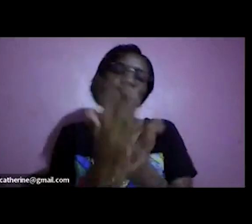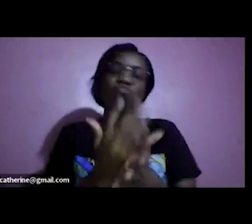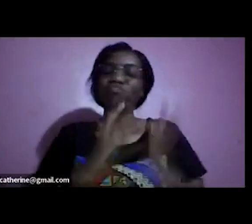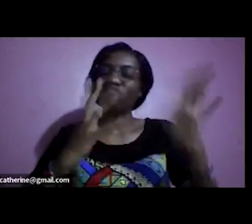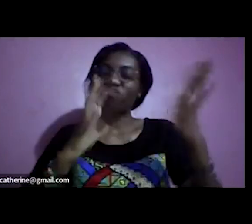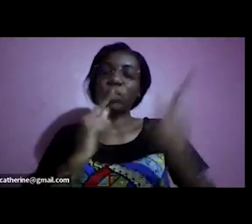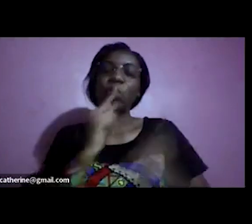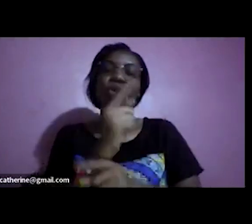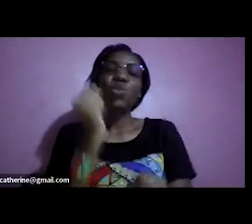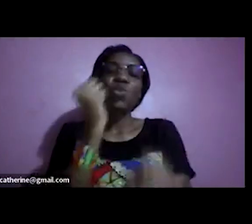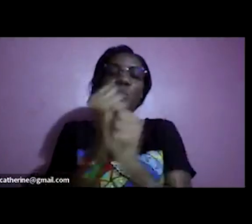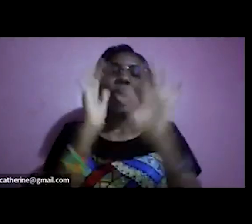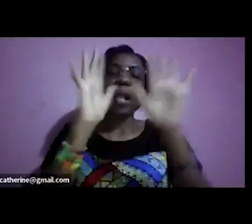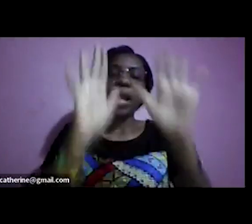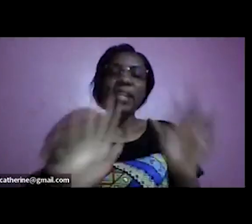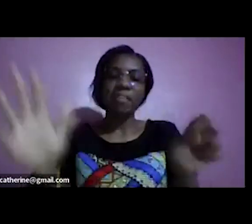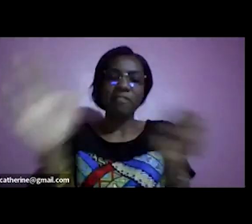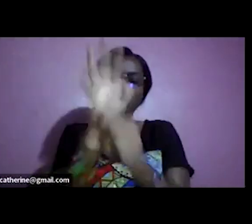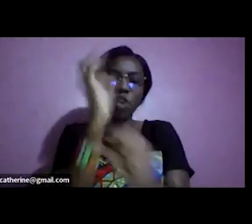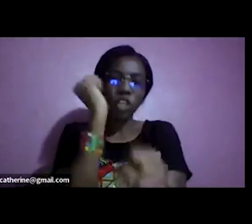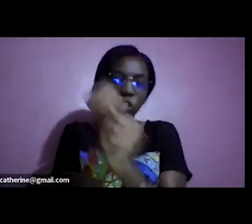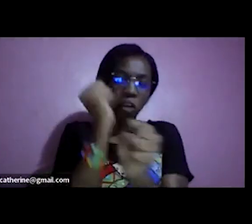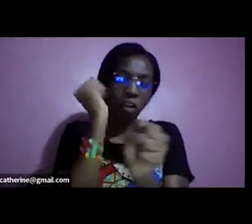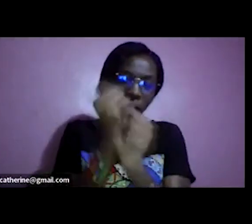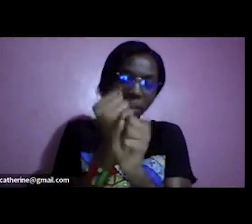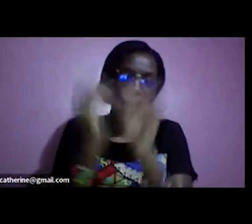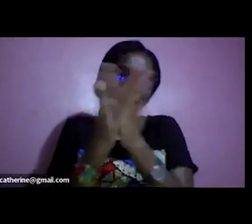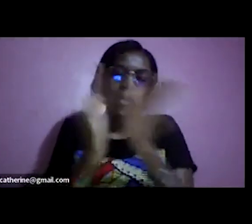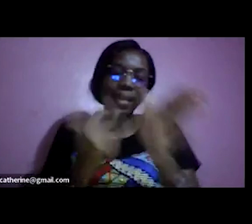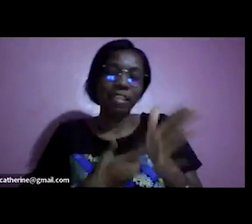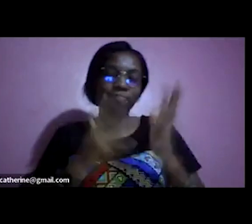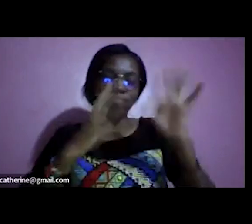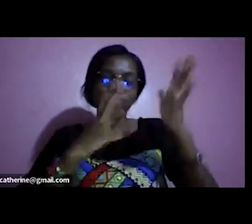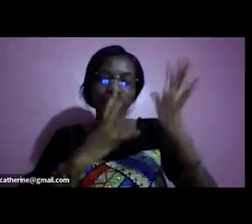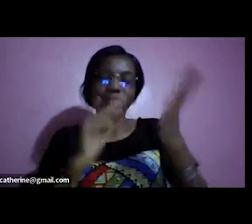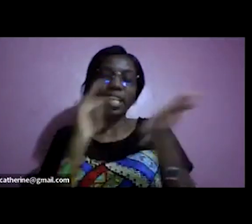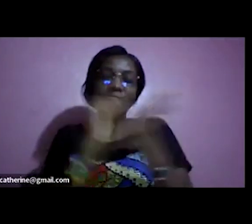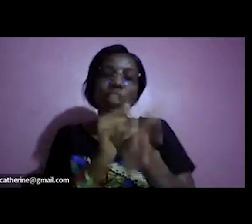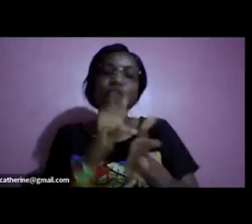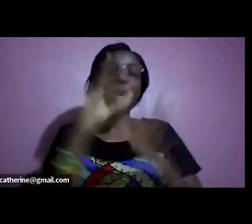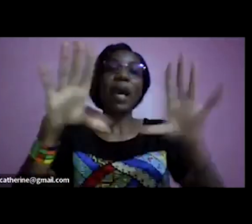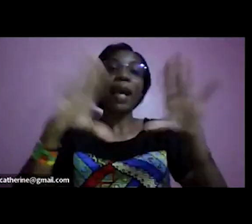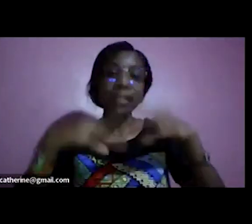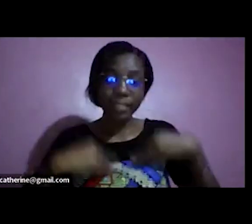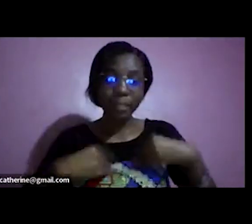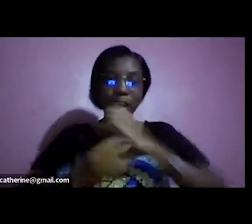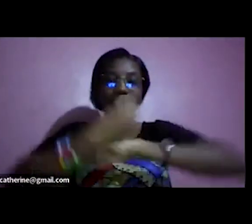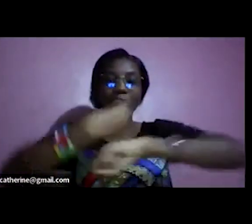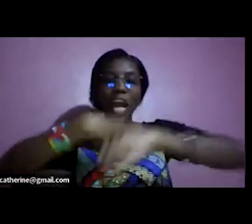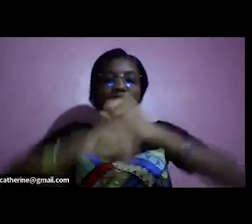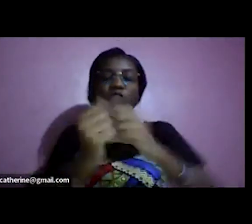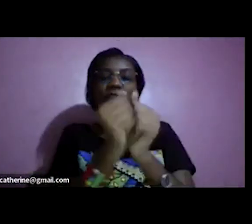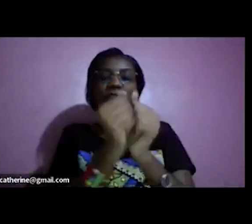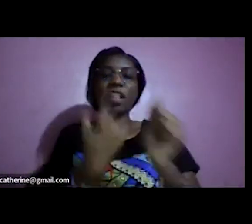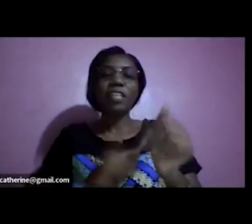uh do such a wonderful job uh we really really appreciate that uh you accept to do this with us and that you believe